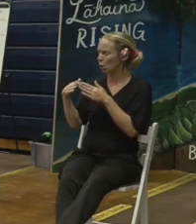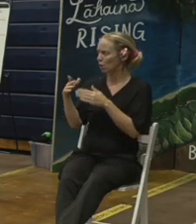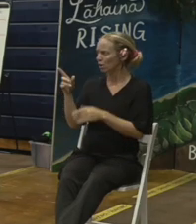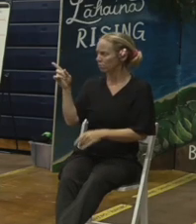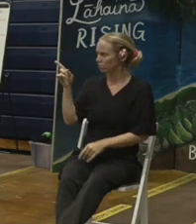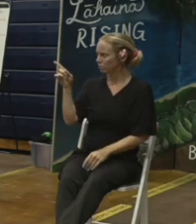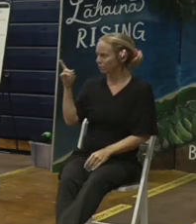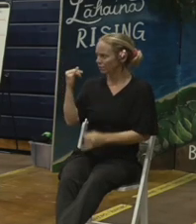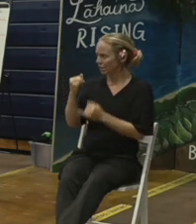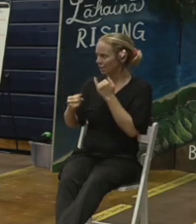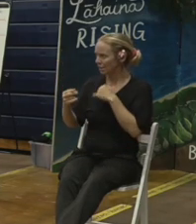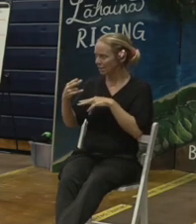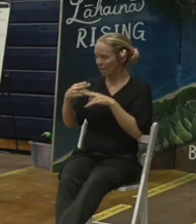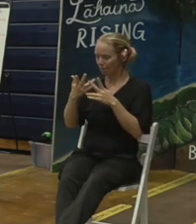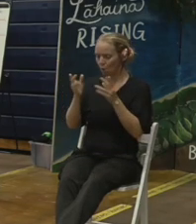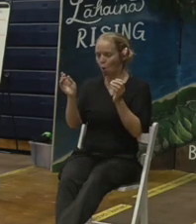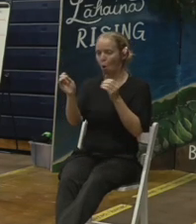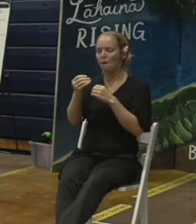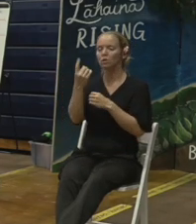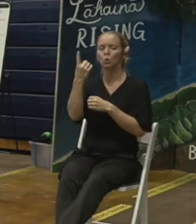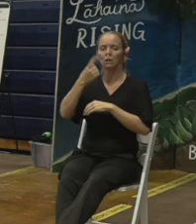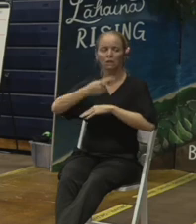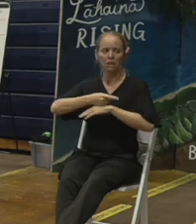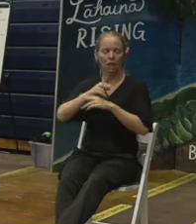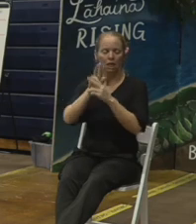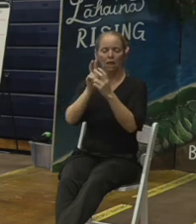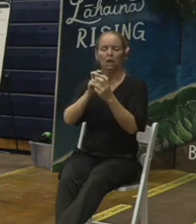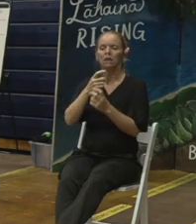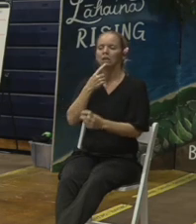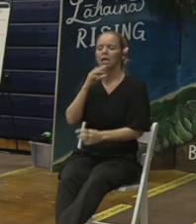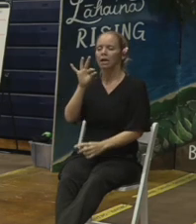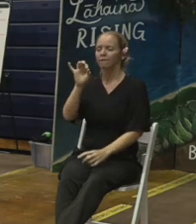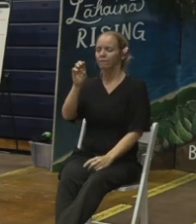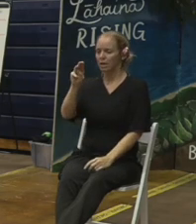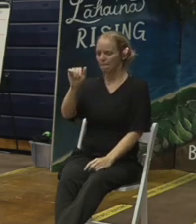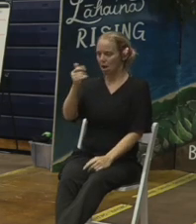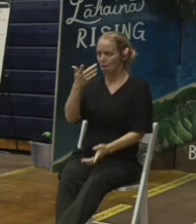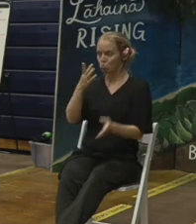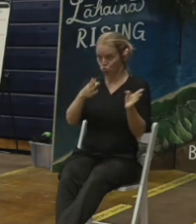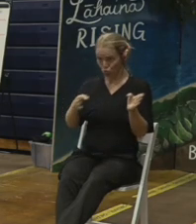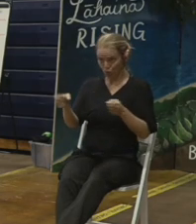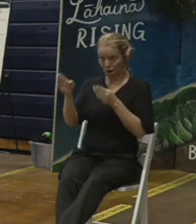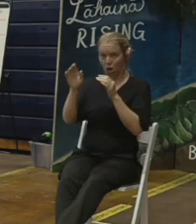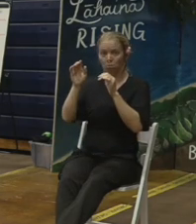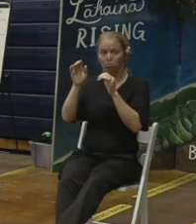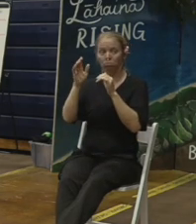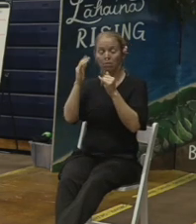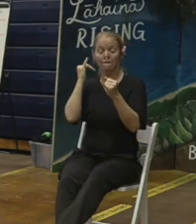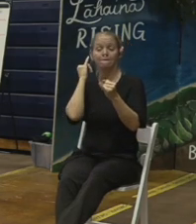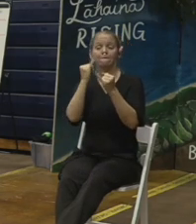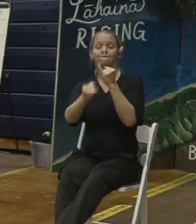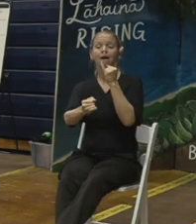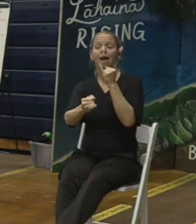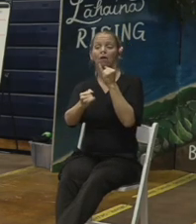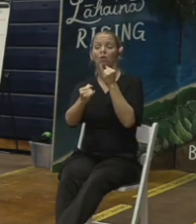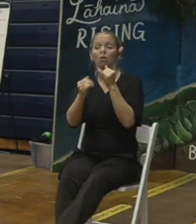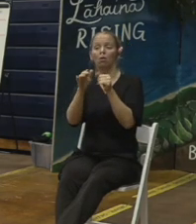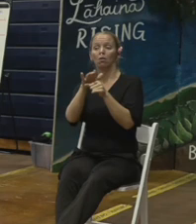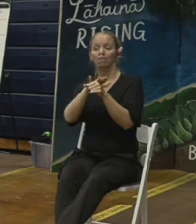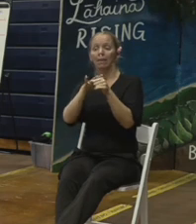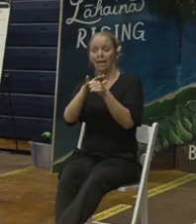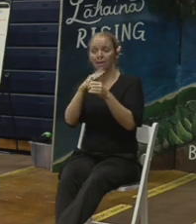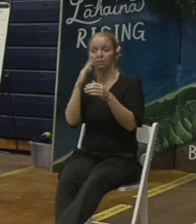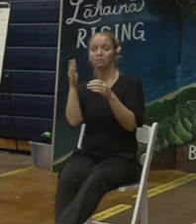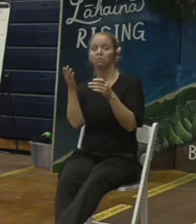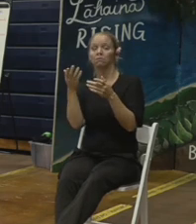correct last name he was in my office one day and he told us FEMA is prepared to take it to the final destination and cover the cost of that